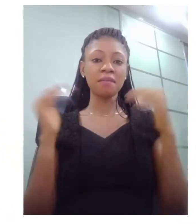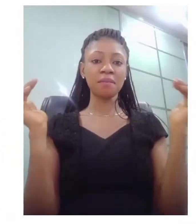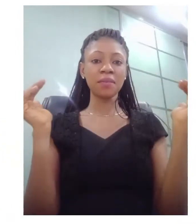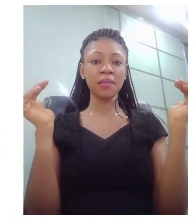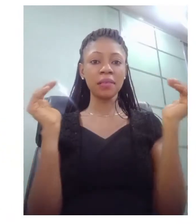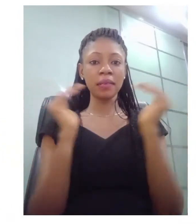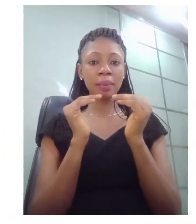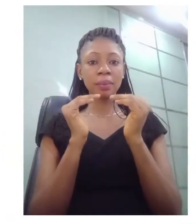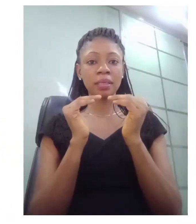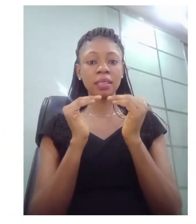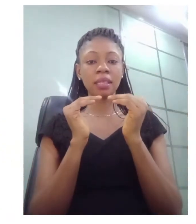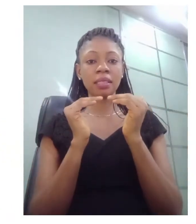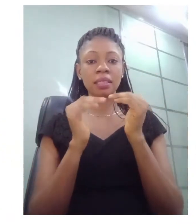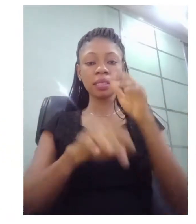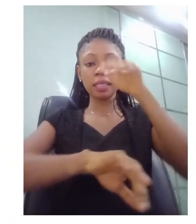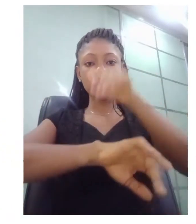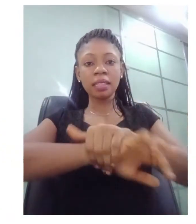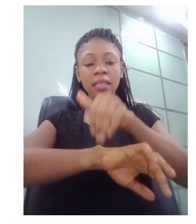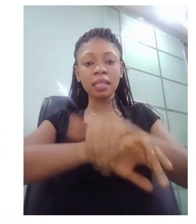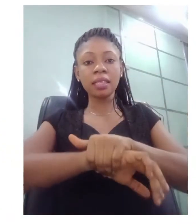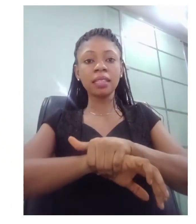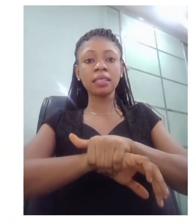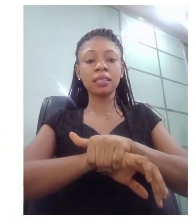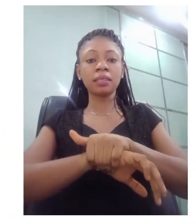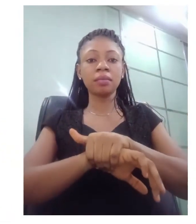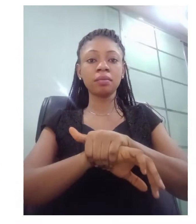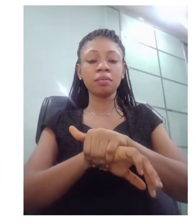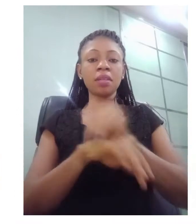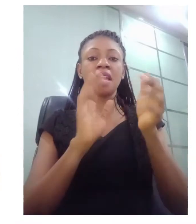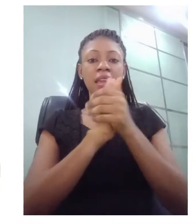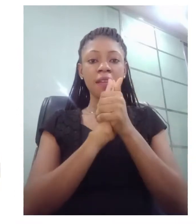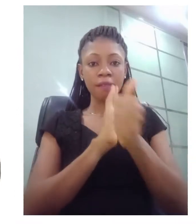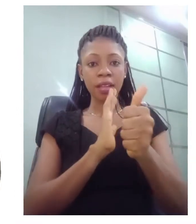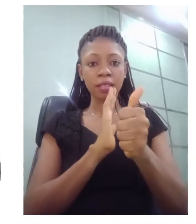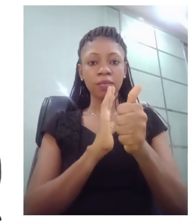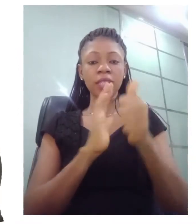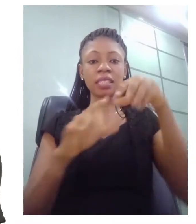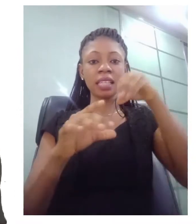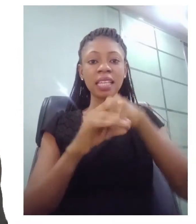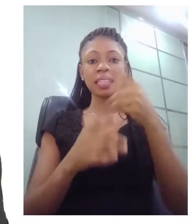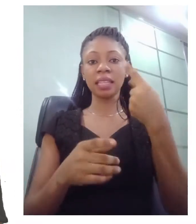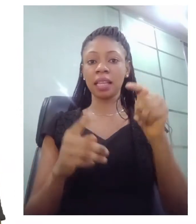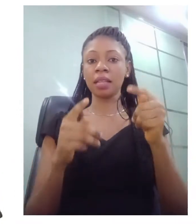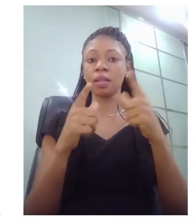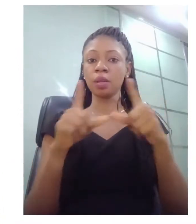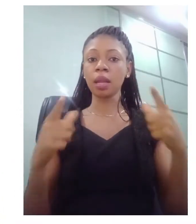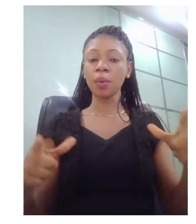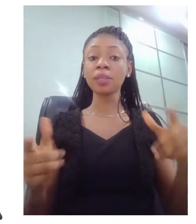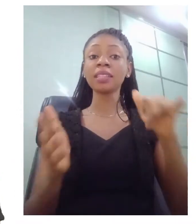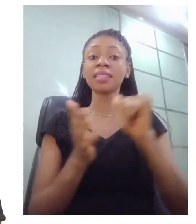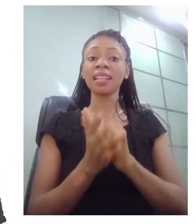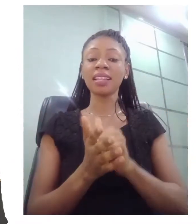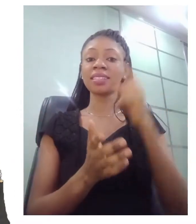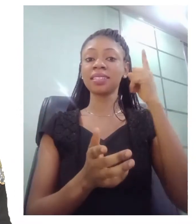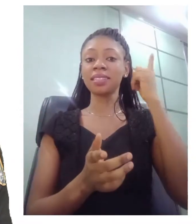in the language. Such a deaf person may not be competent linguistically.